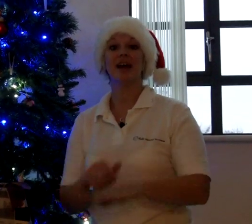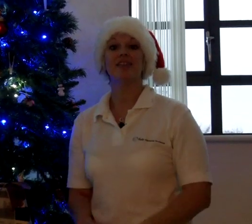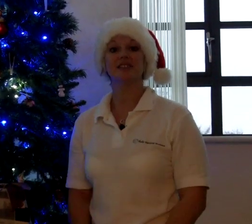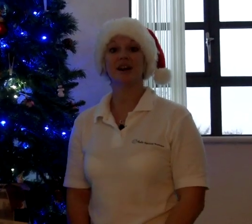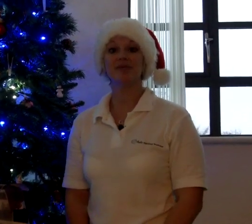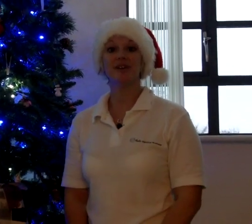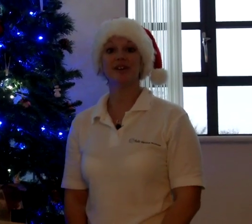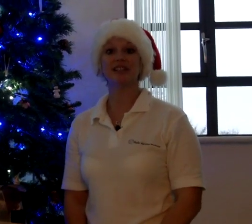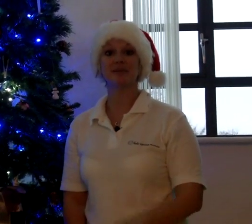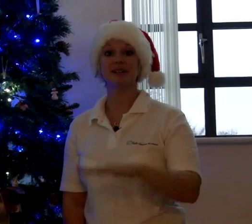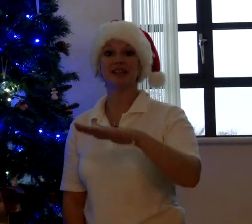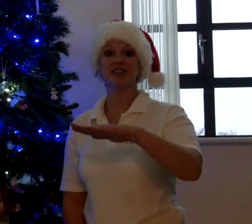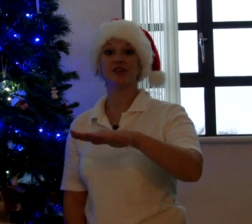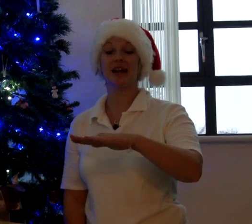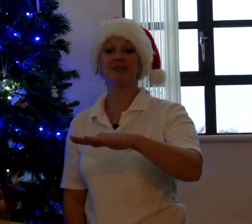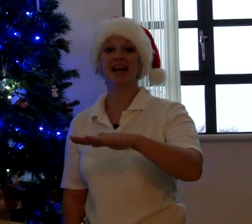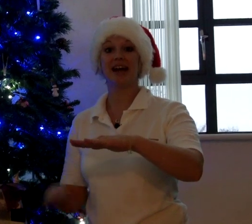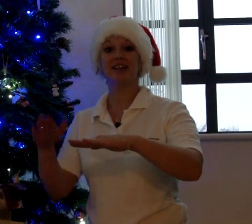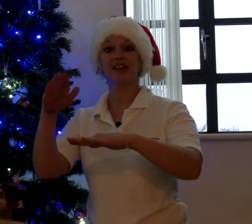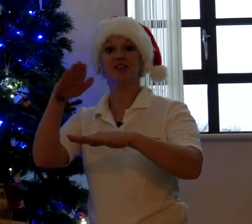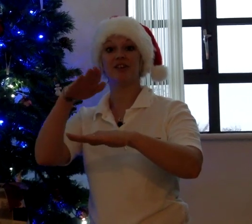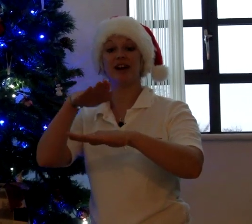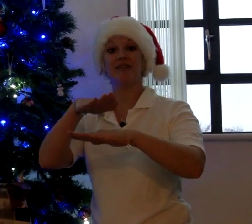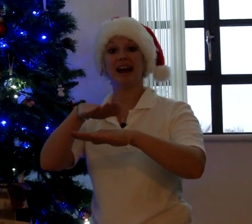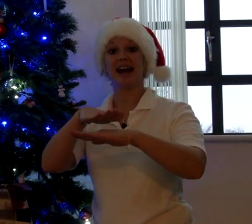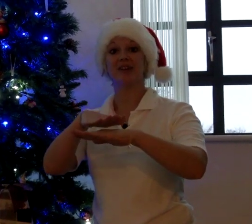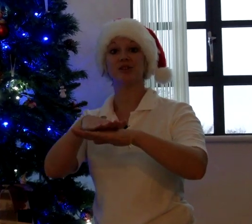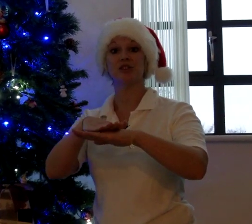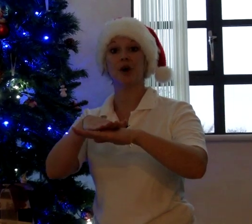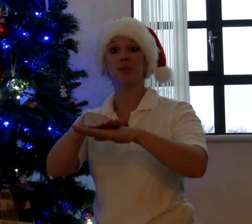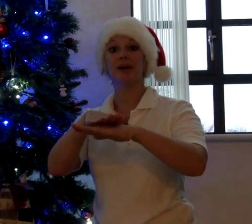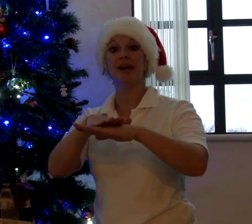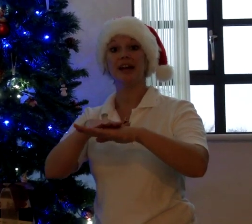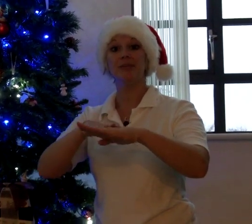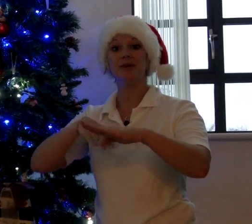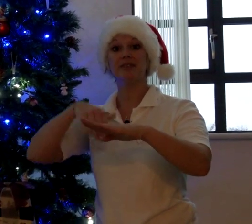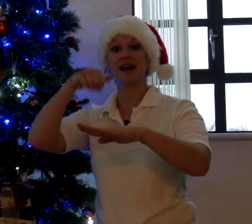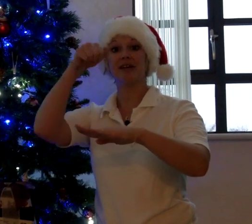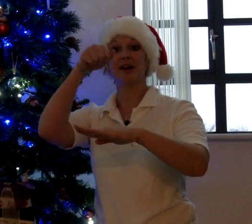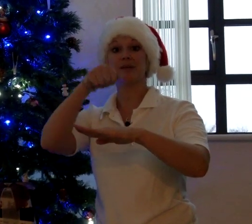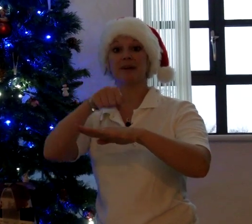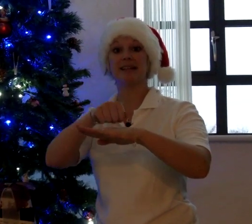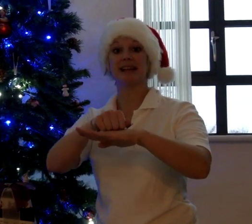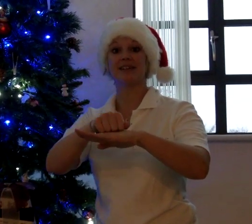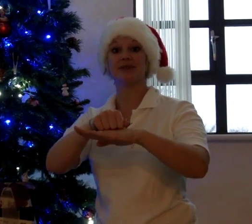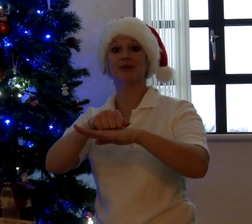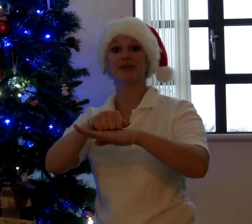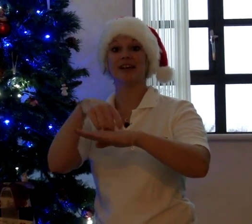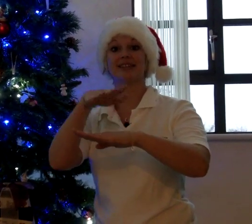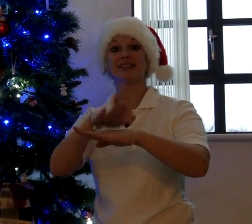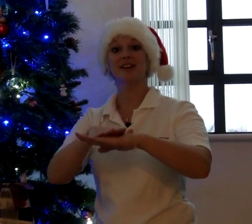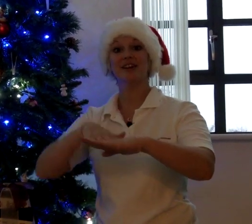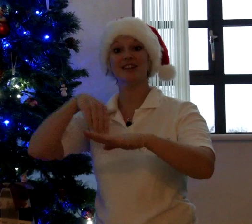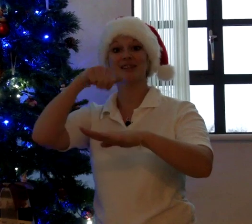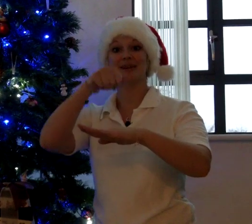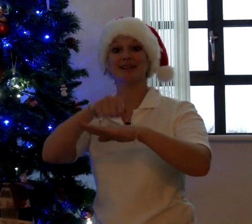The sign for Christmas is your left hand and your right flat hand on top. It moves out and comes back down into a fist. Christmas.